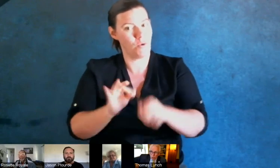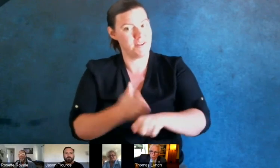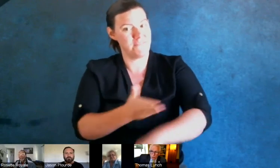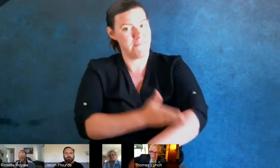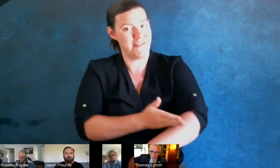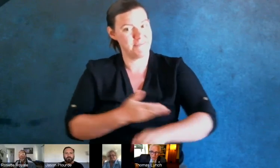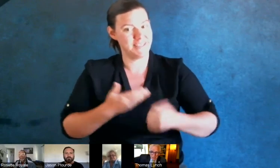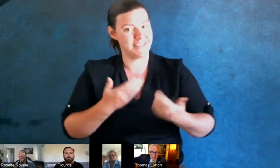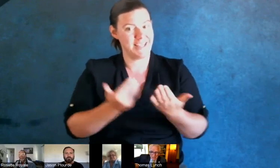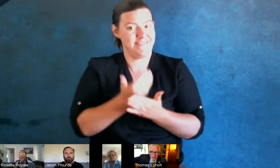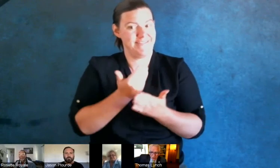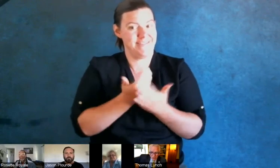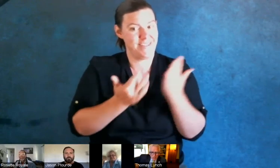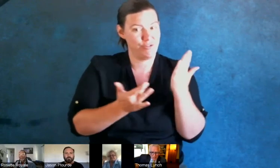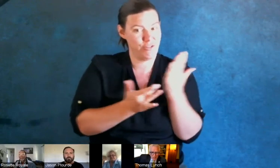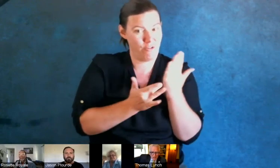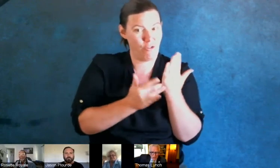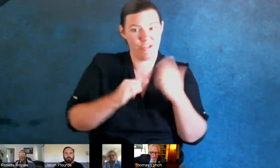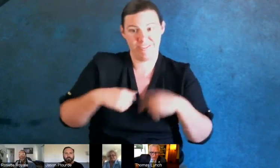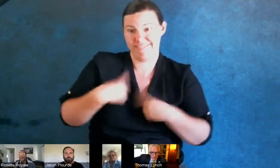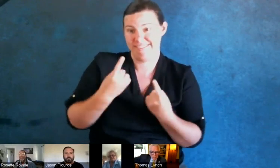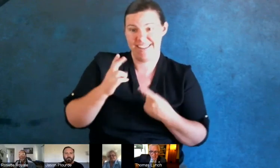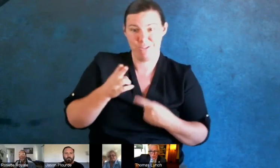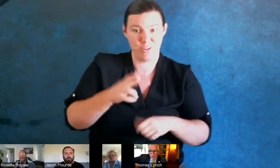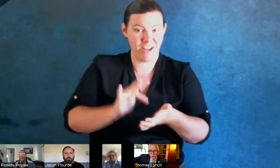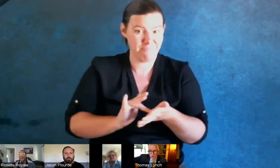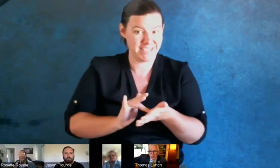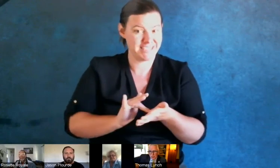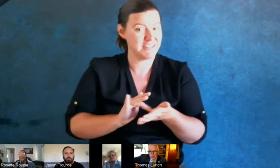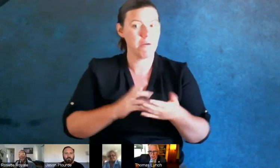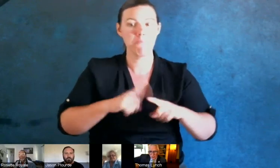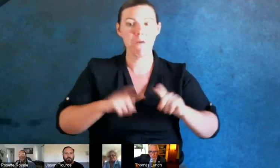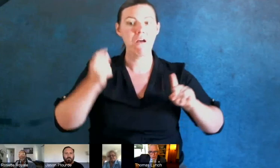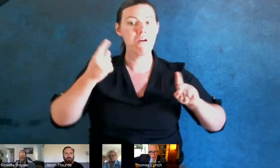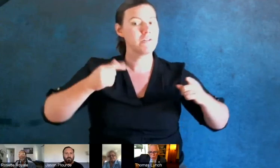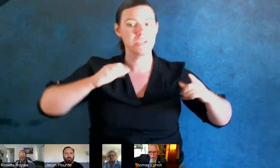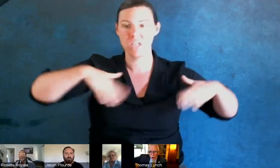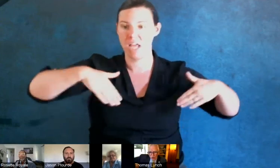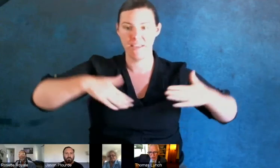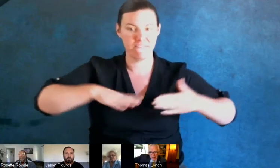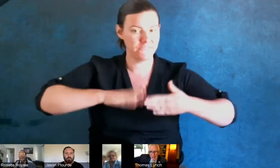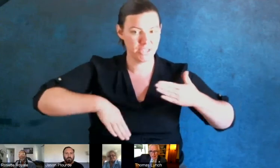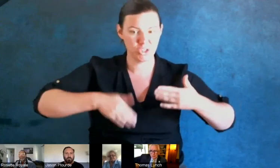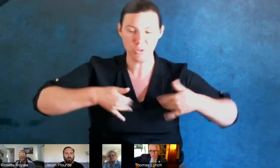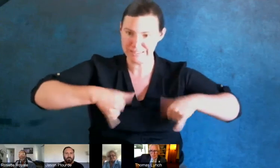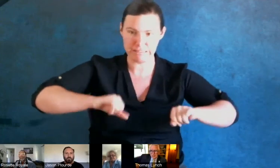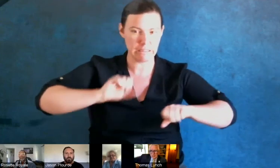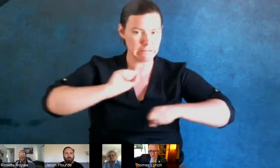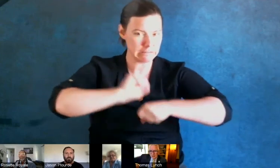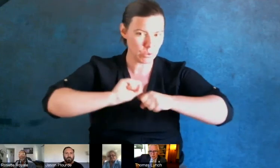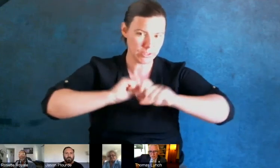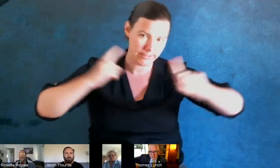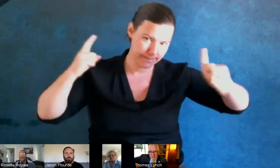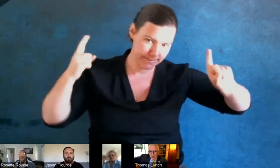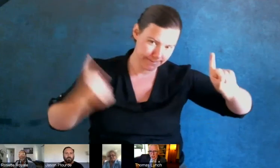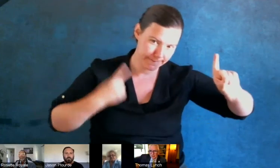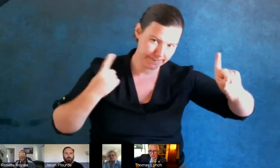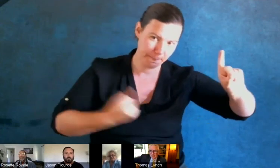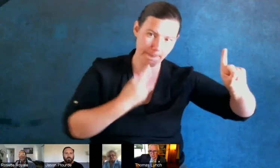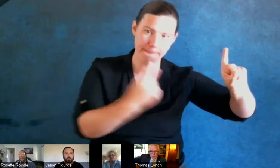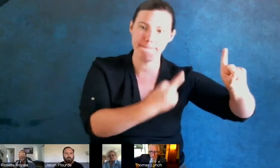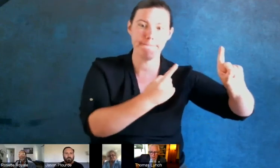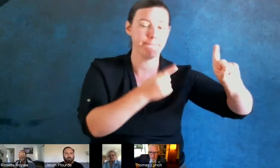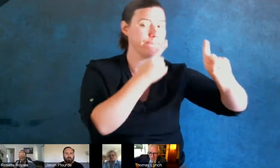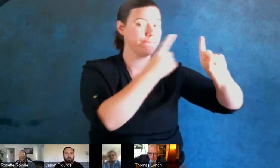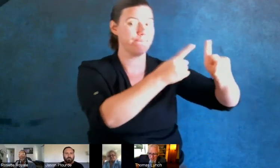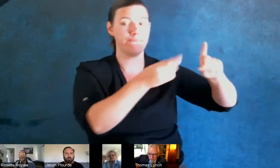gotten all the way where we need to go. And so we will continue with the Fred Hutch to work hard at ways of preventing HIV,